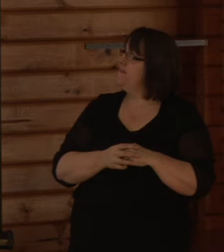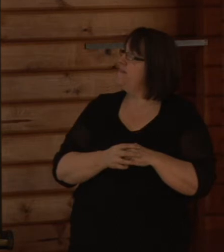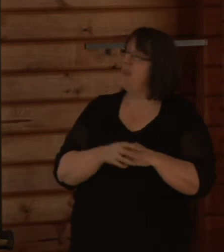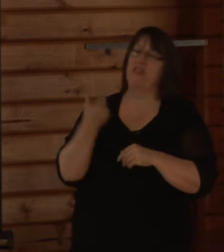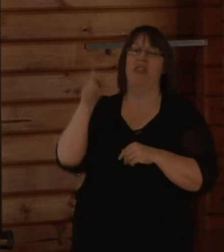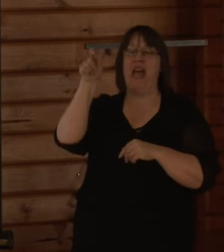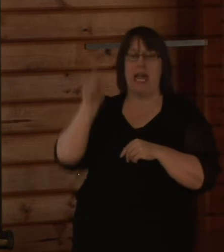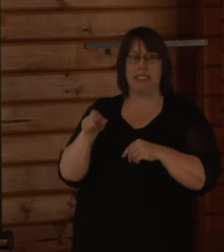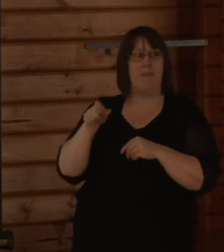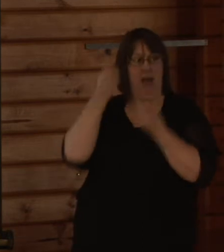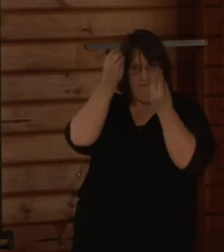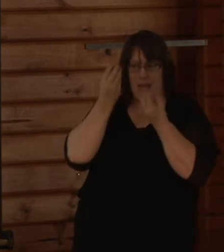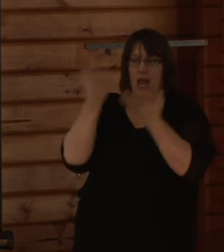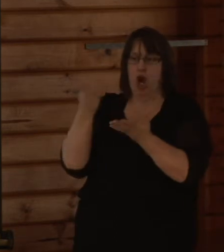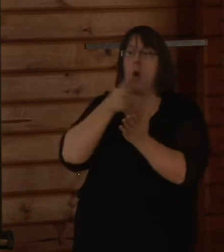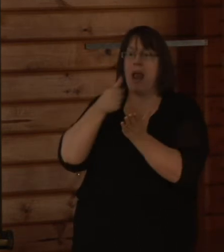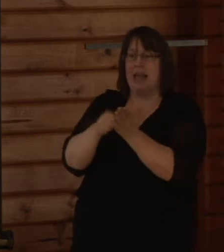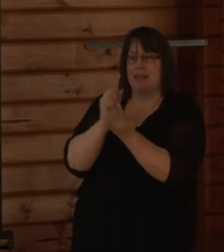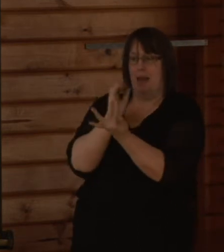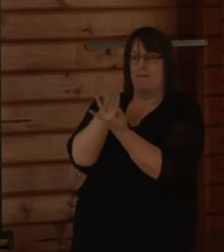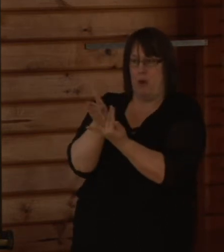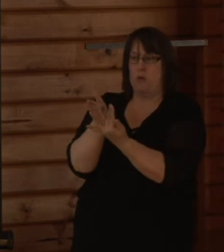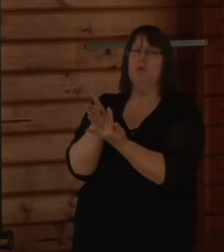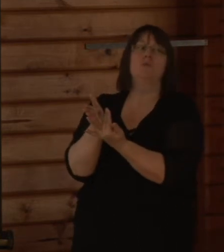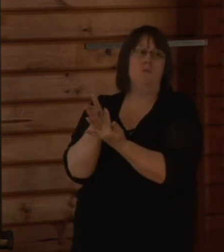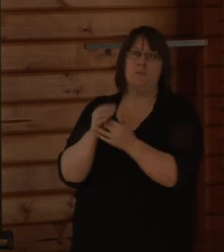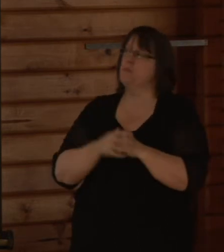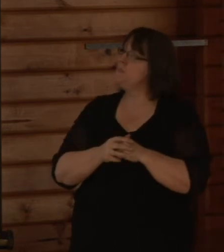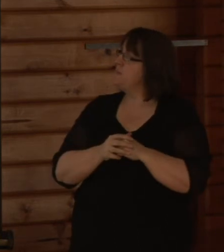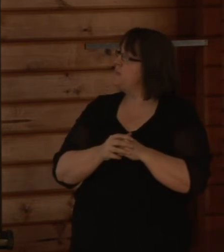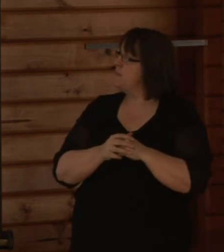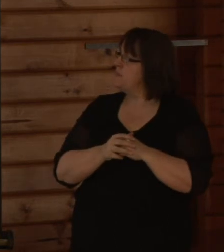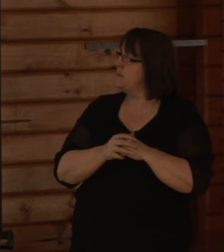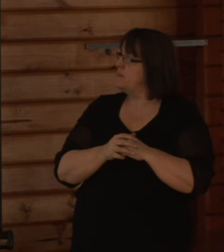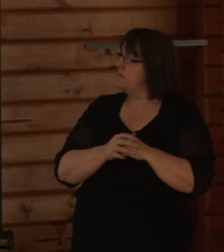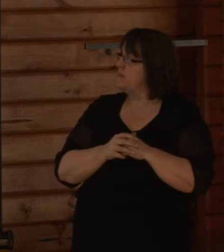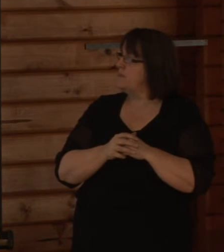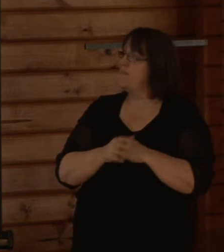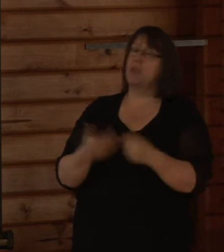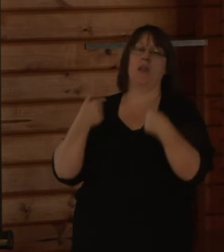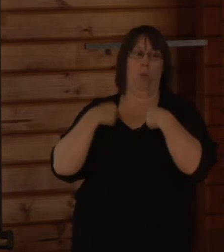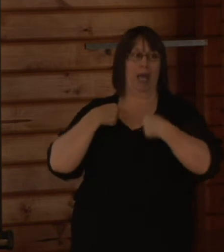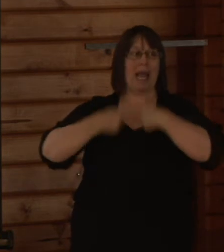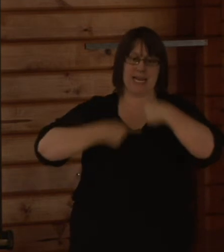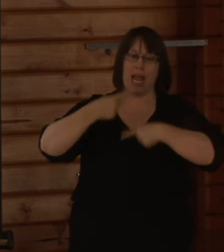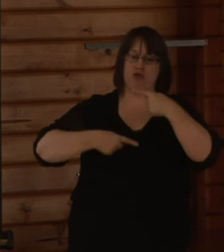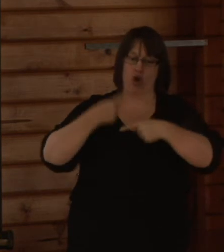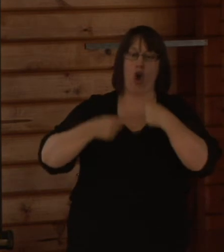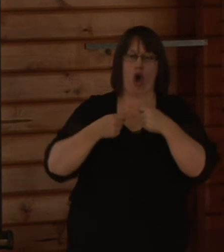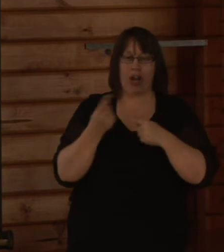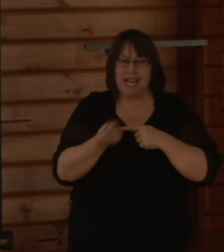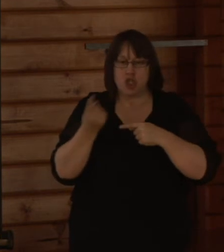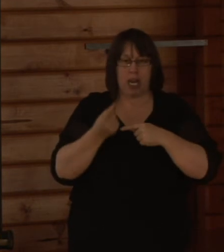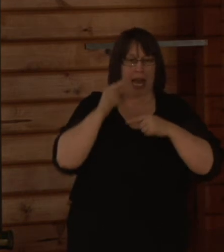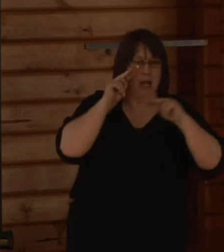receive a letter from the earthquake commission and then we continue with our work with engineering